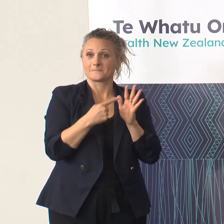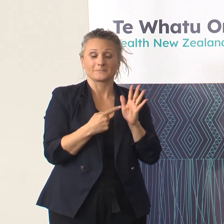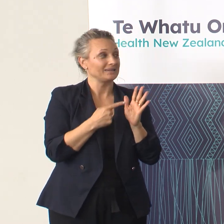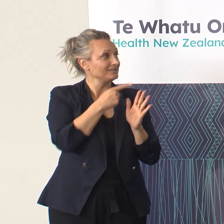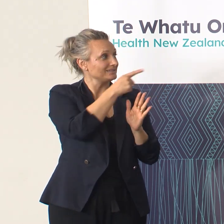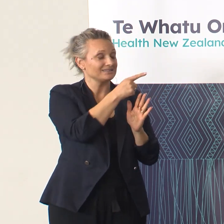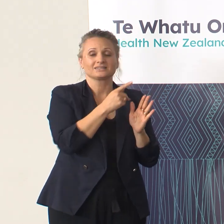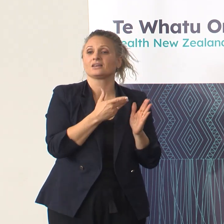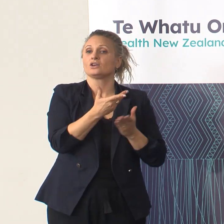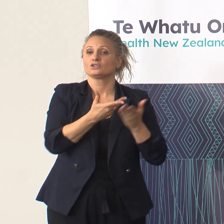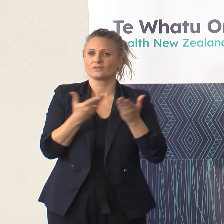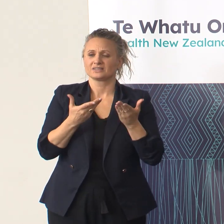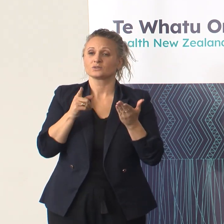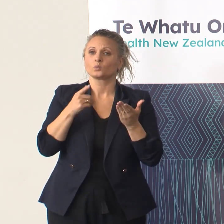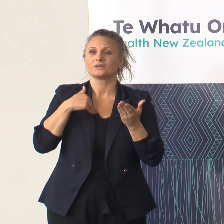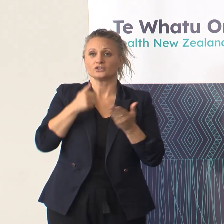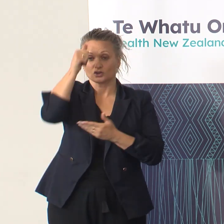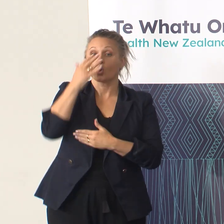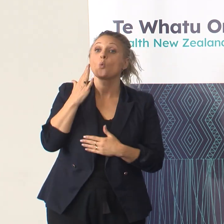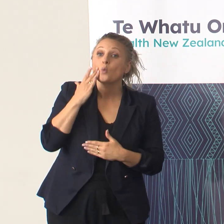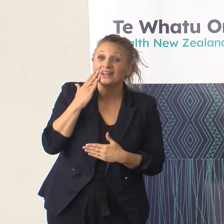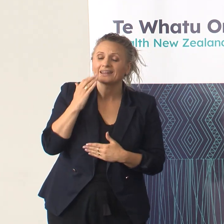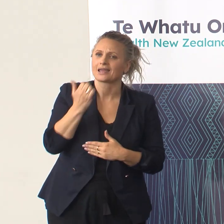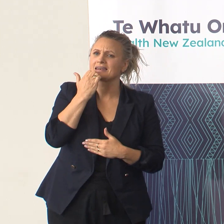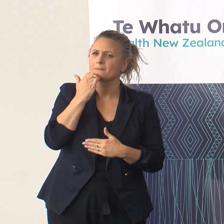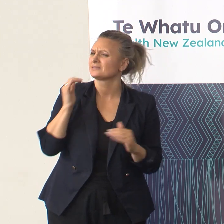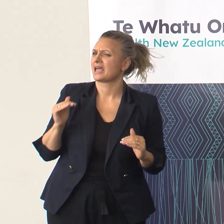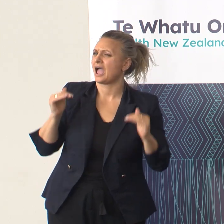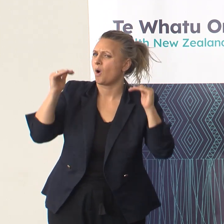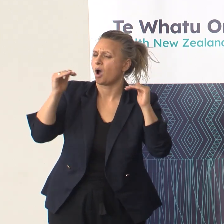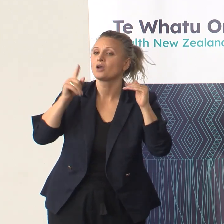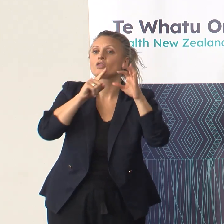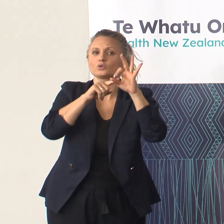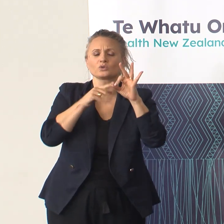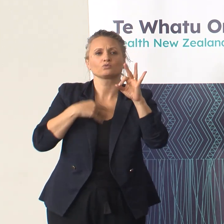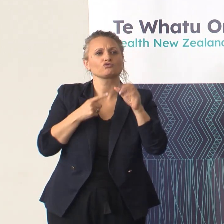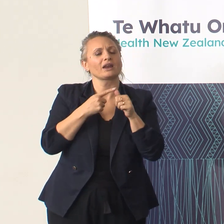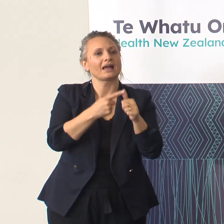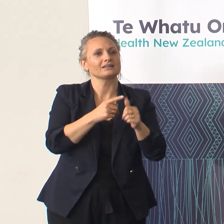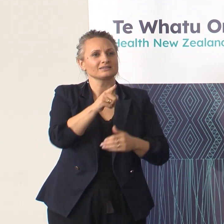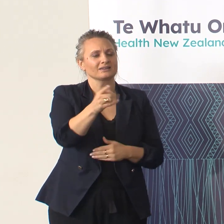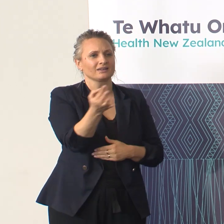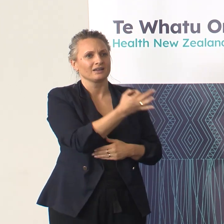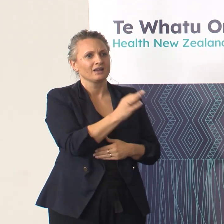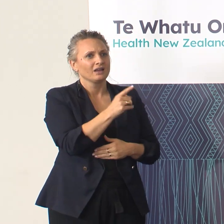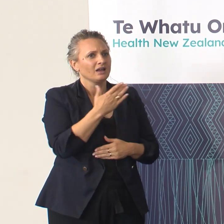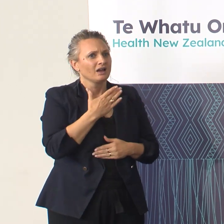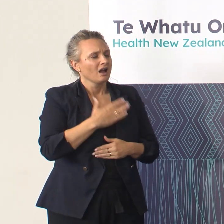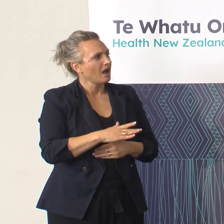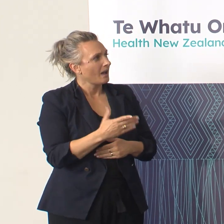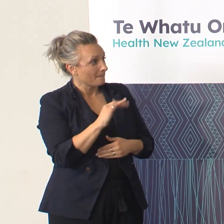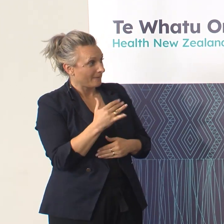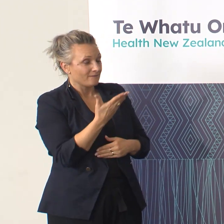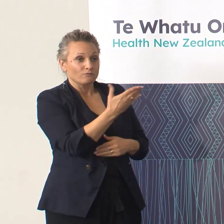when and how high. So those are questions that we're trying to answer. It's a question about planned care. It's probably more